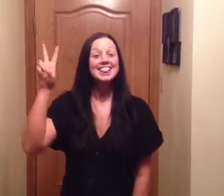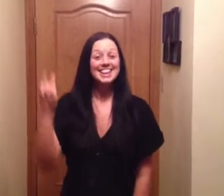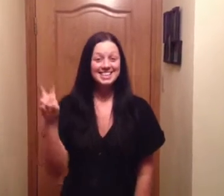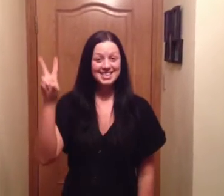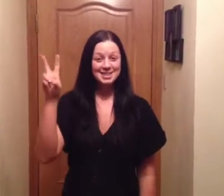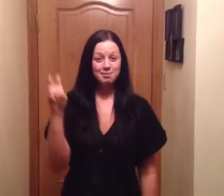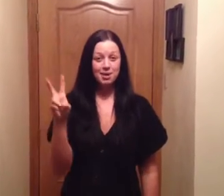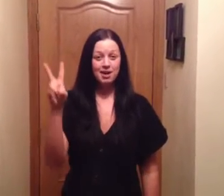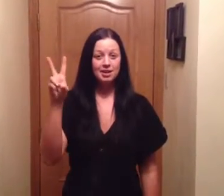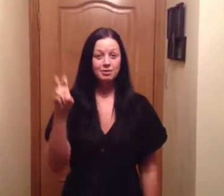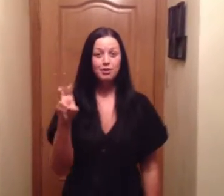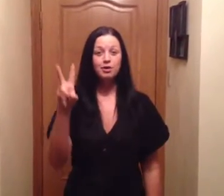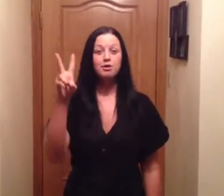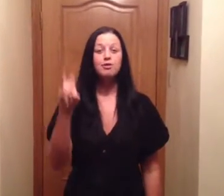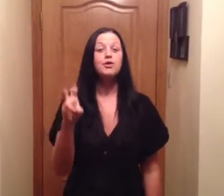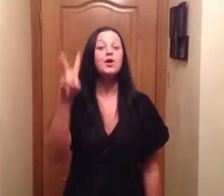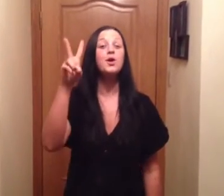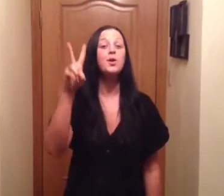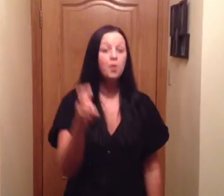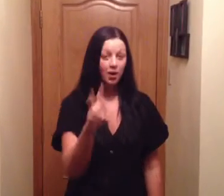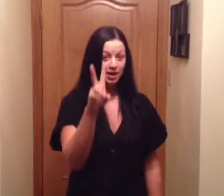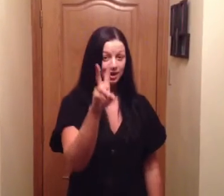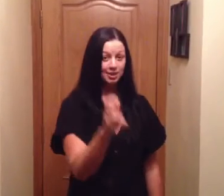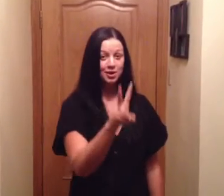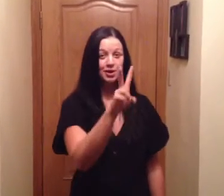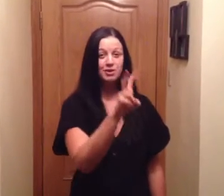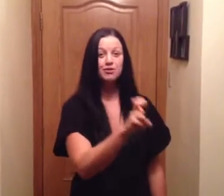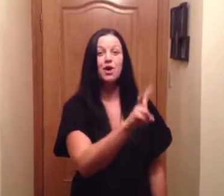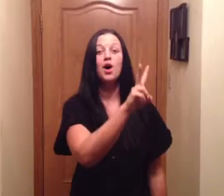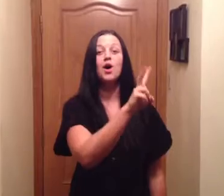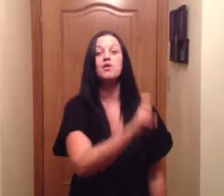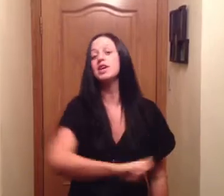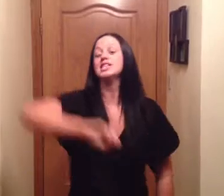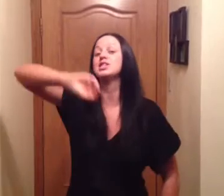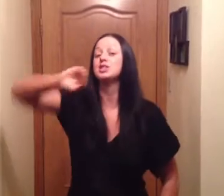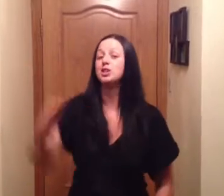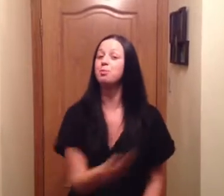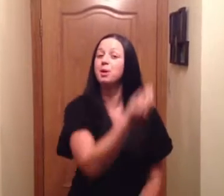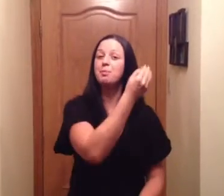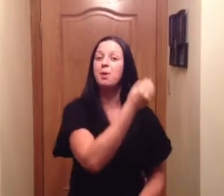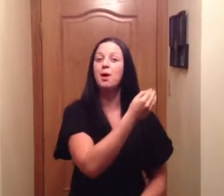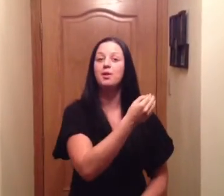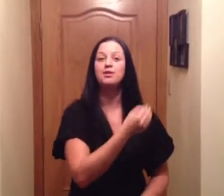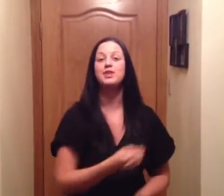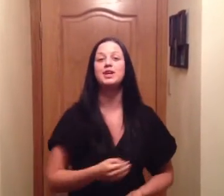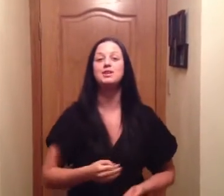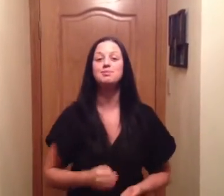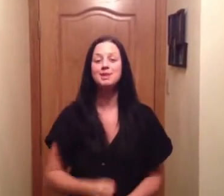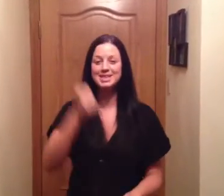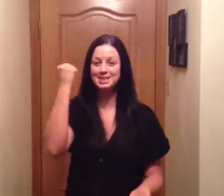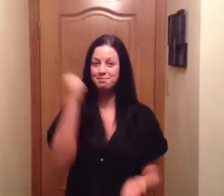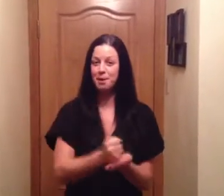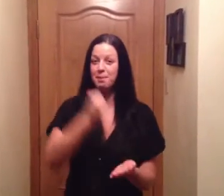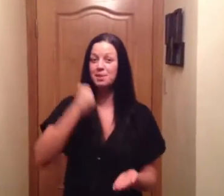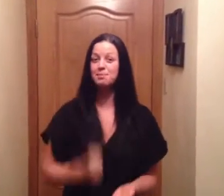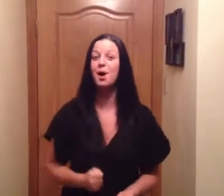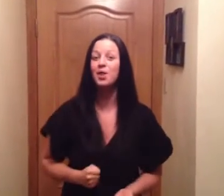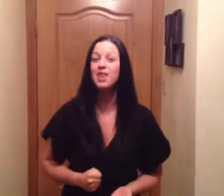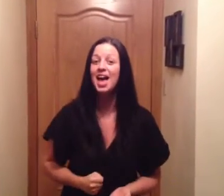Little Bonnie Foo Foo walking through the forest, scooping up all the field mice and bopping them on the